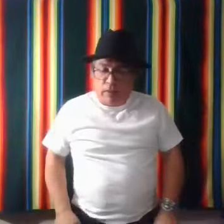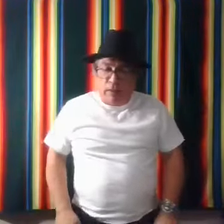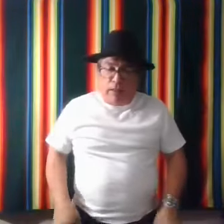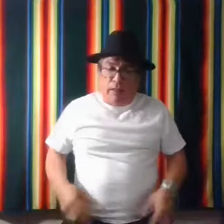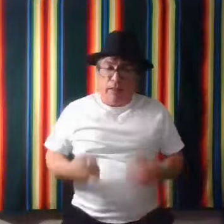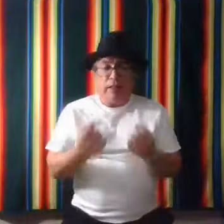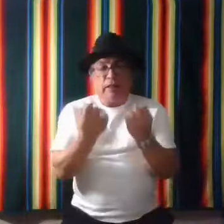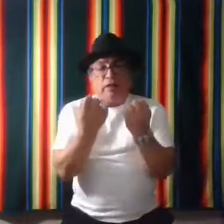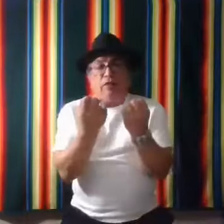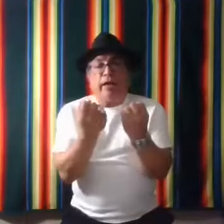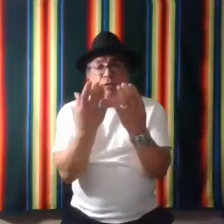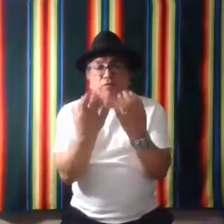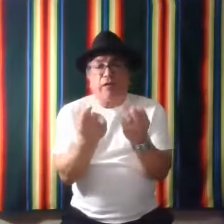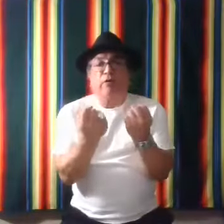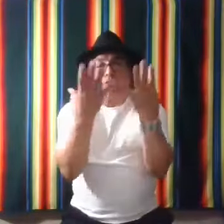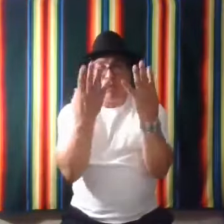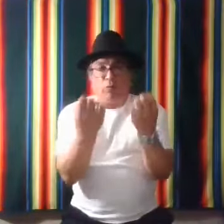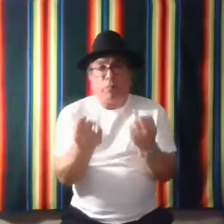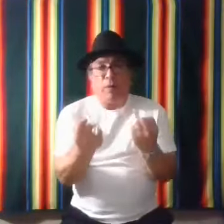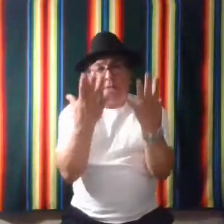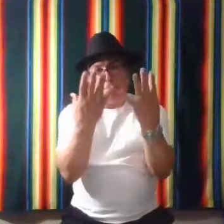Uh, and then the grass, the flowers will pop up